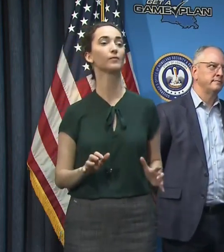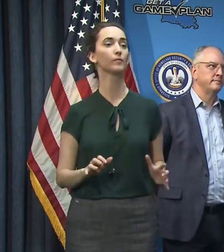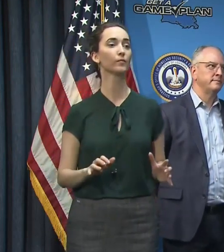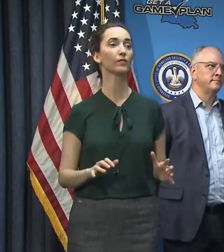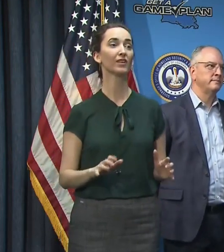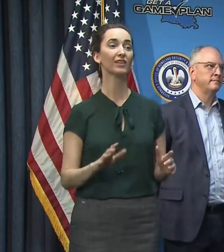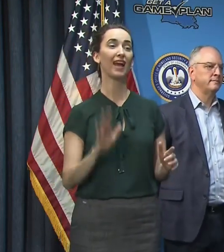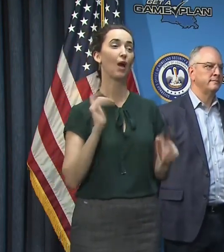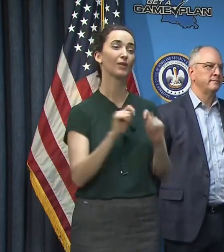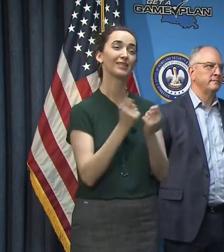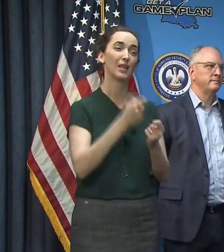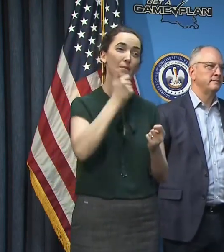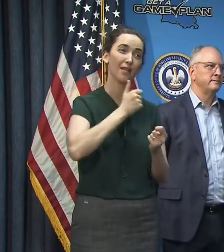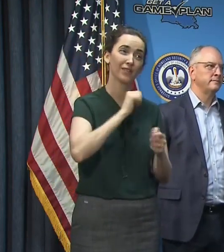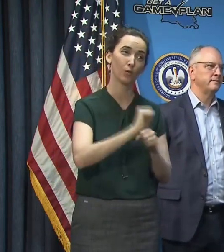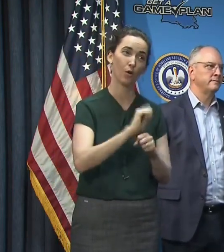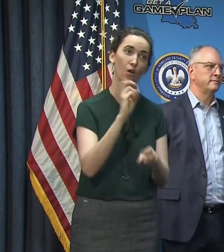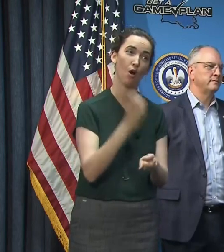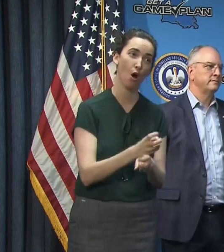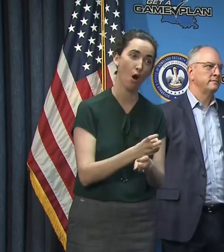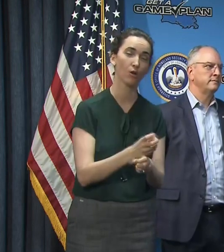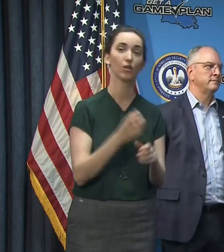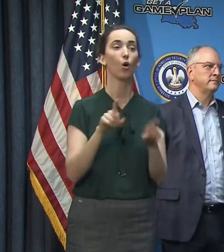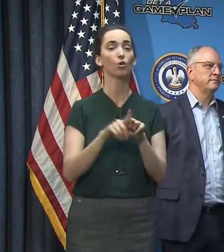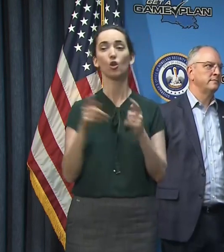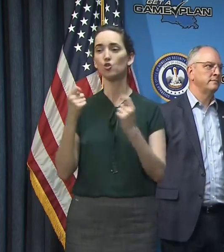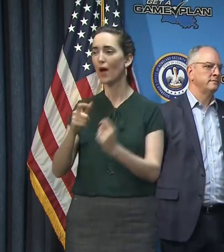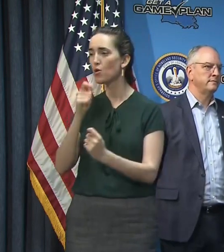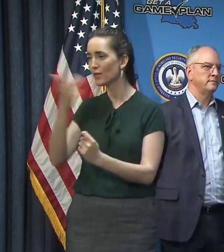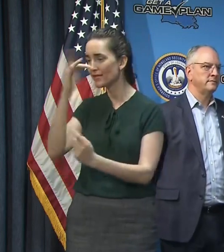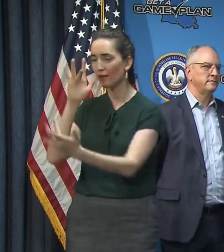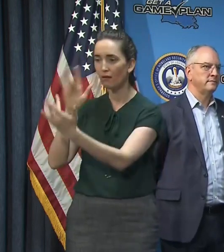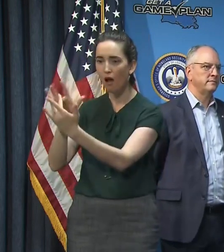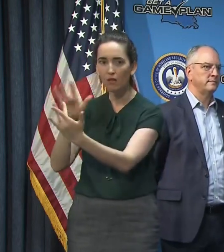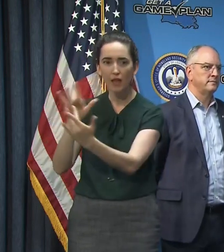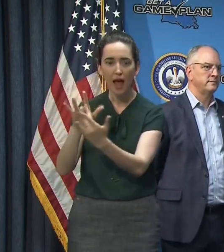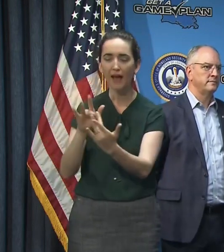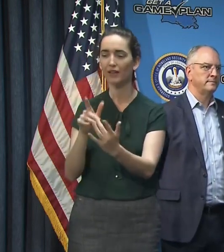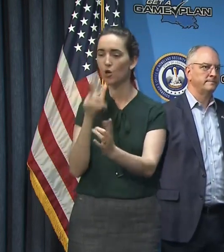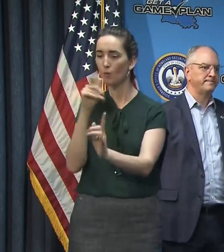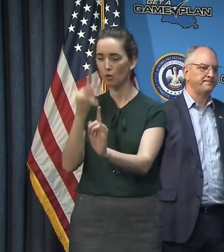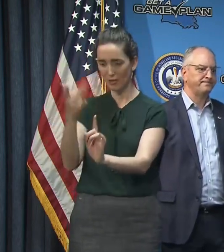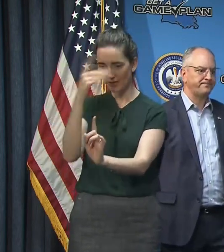hard on that every day in addition to trying to contact the cases and do the, the contact tracing for those places.